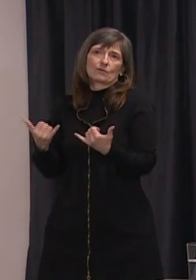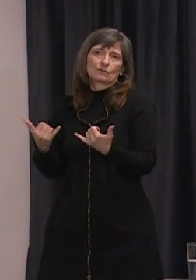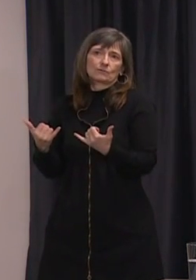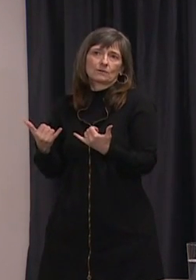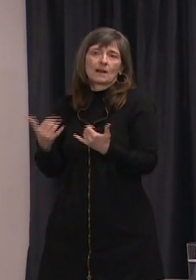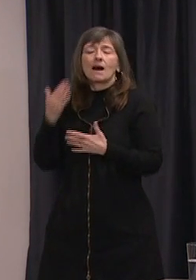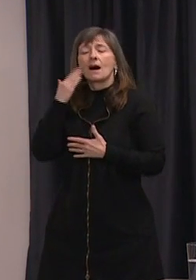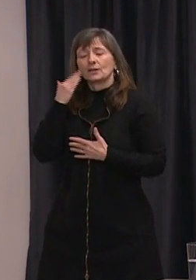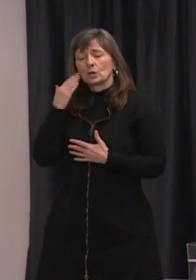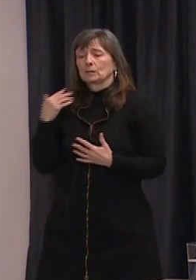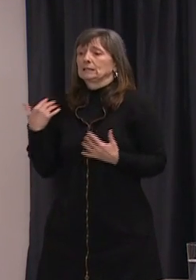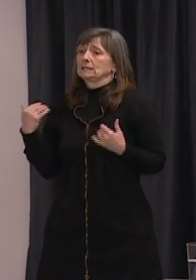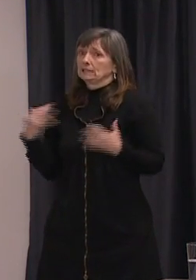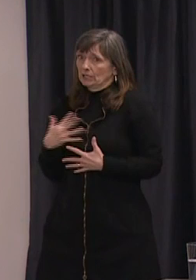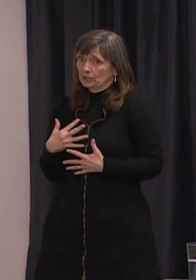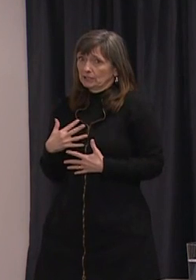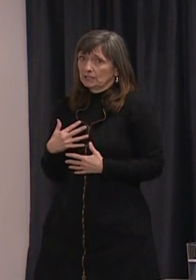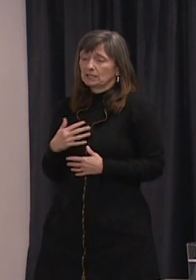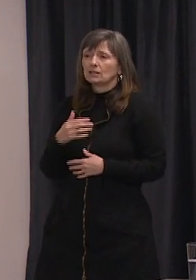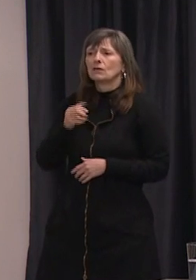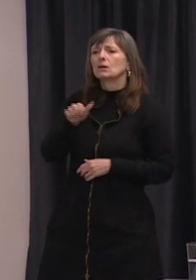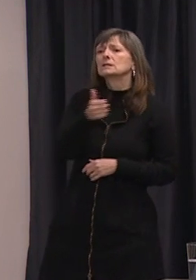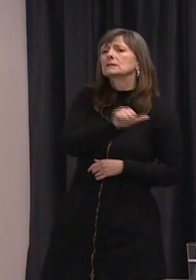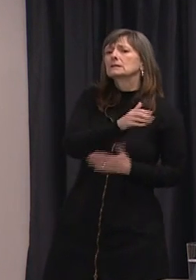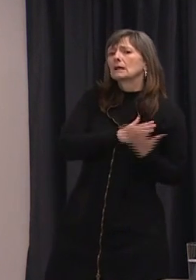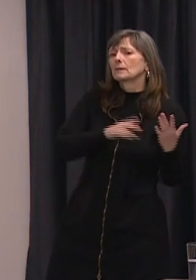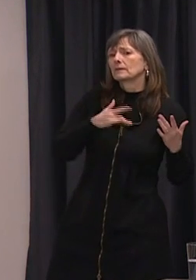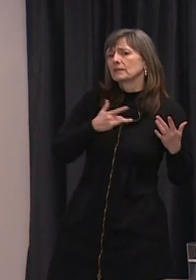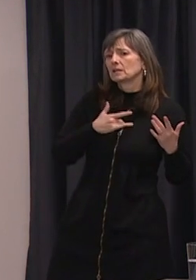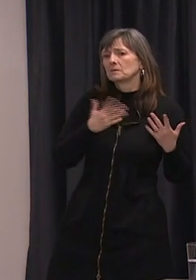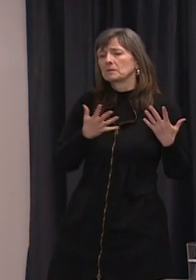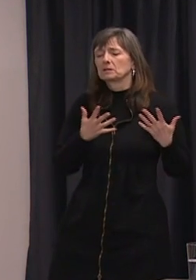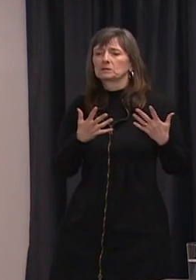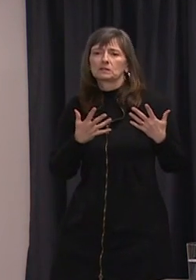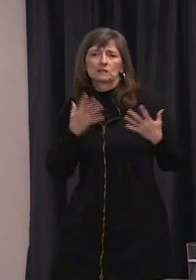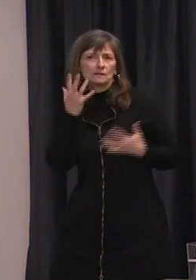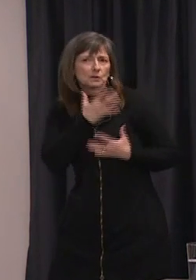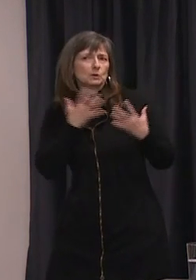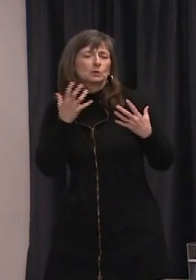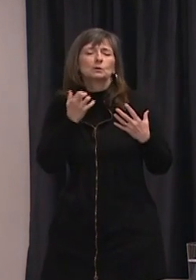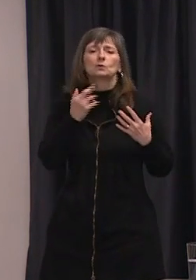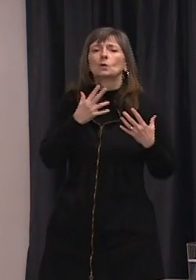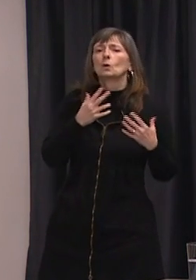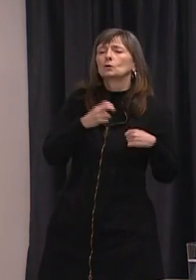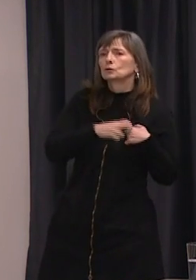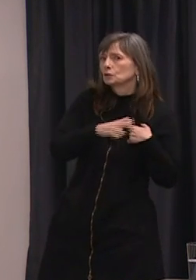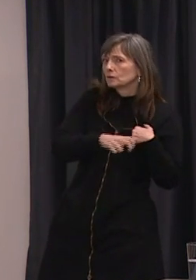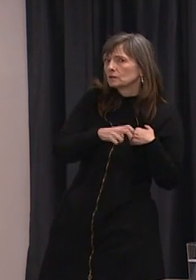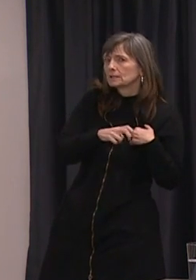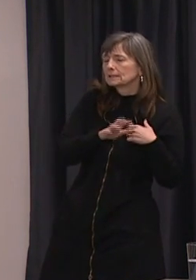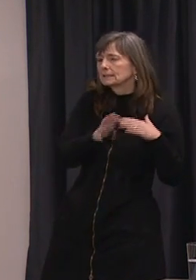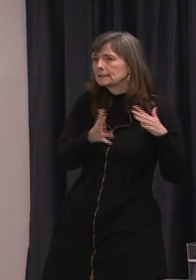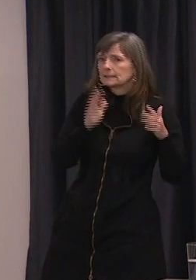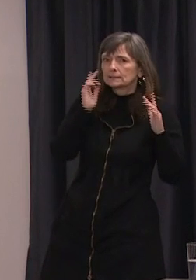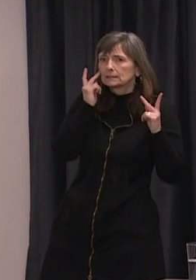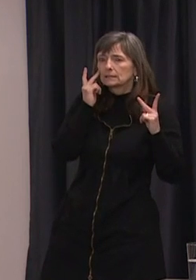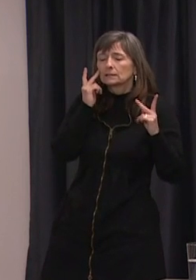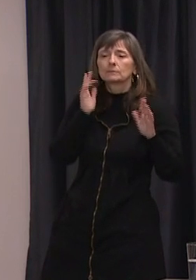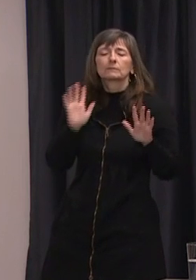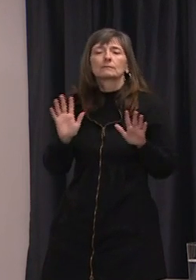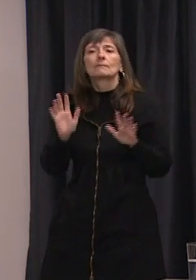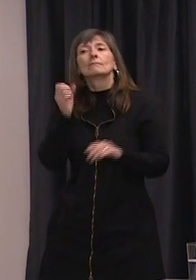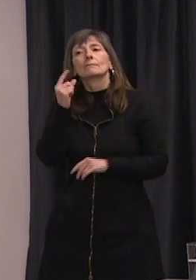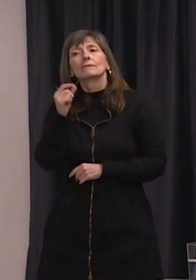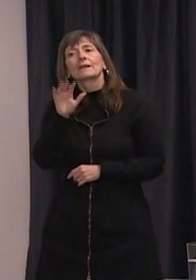some while others may feel confused or anxious about what is happening. Please know that these feelings are